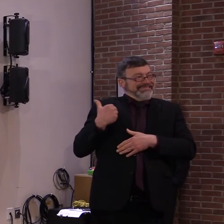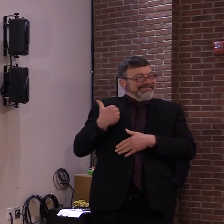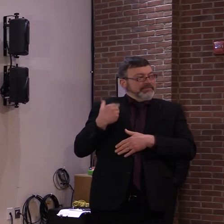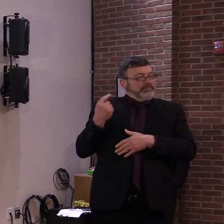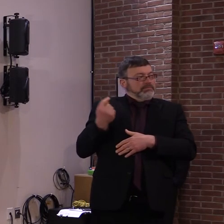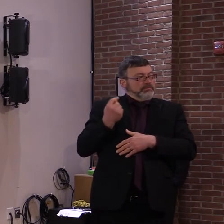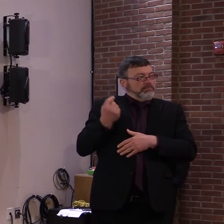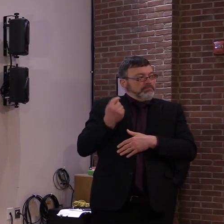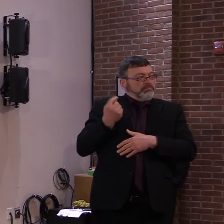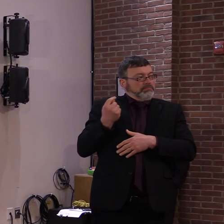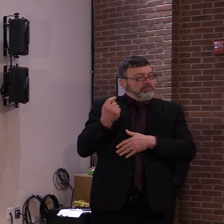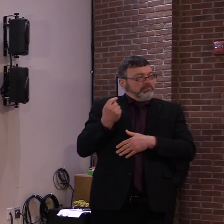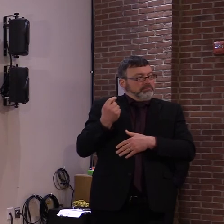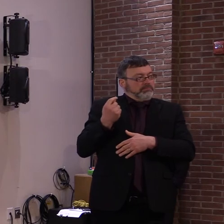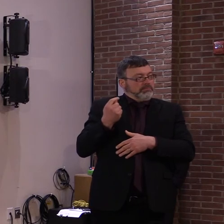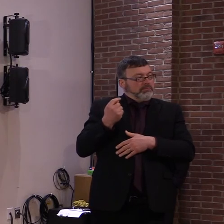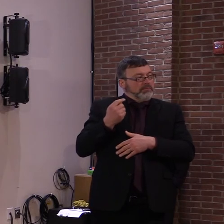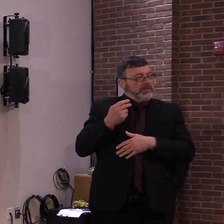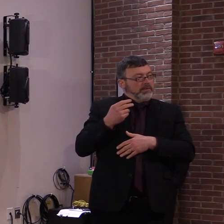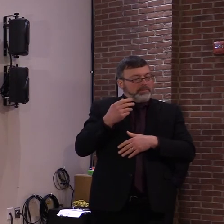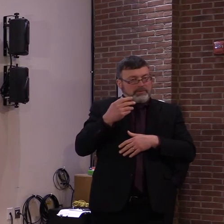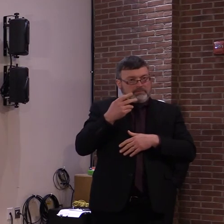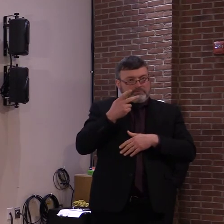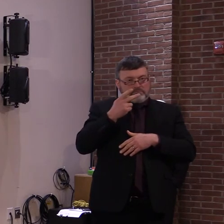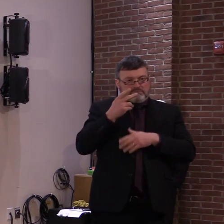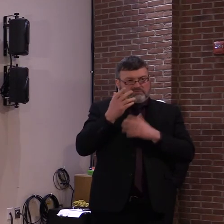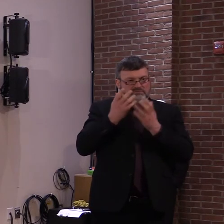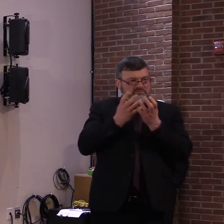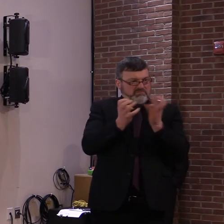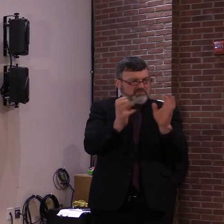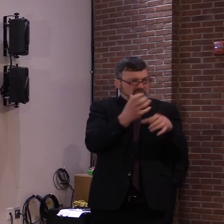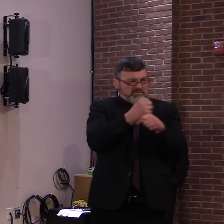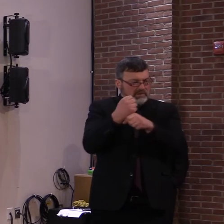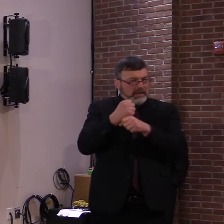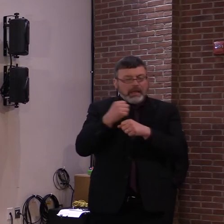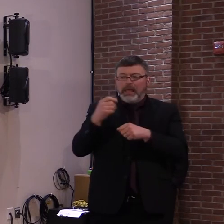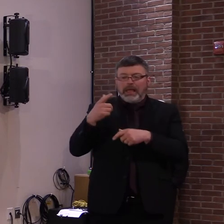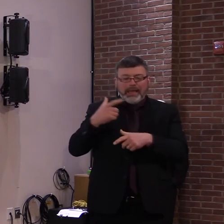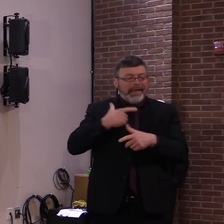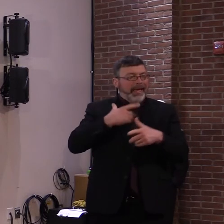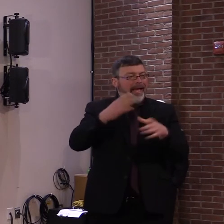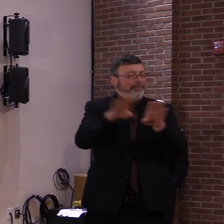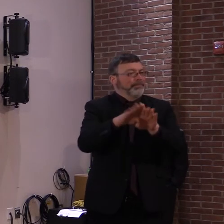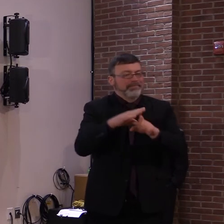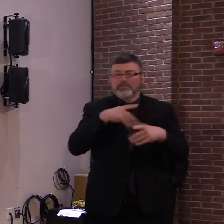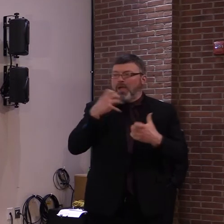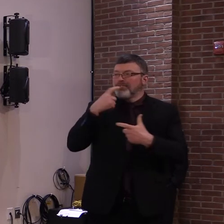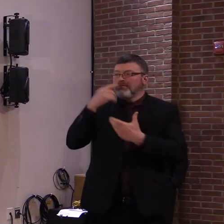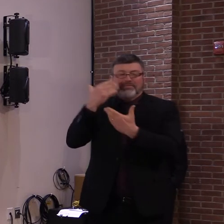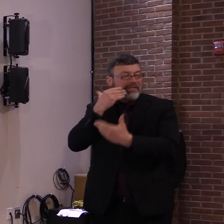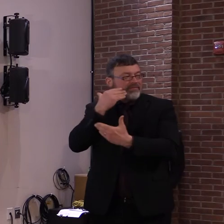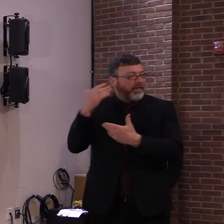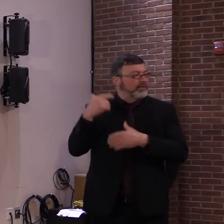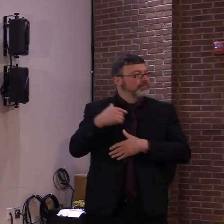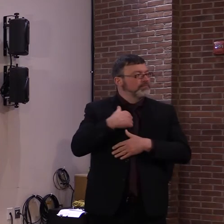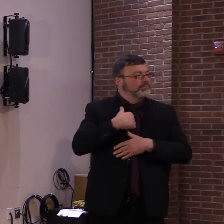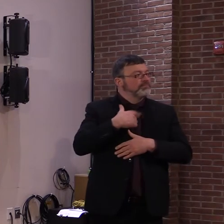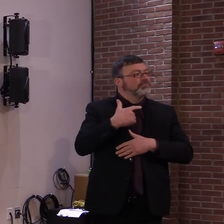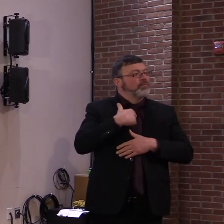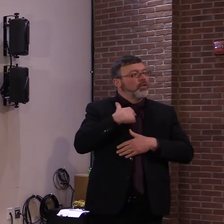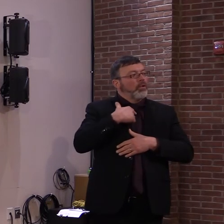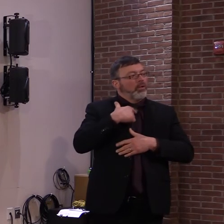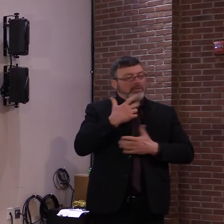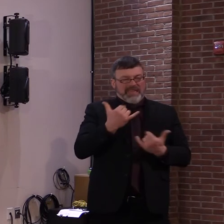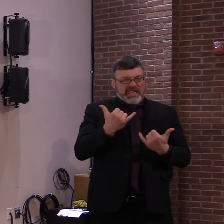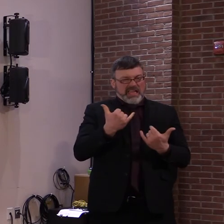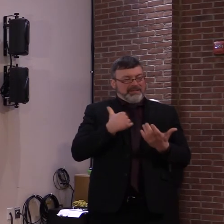answering a question. Uh, I, it was a sin when I was growing up to be impolite. So I just wanted to get that out first. Oh, we never